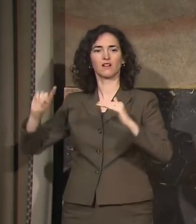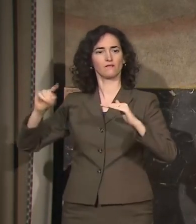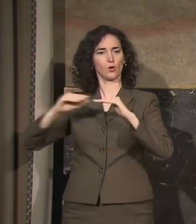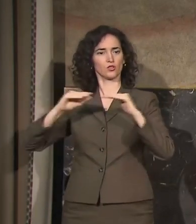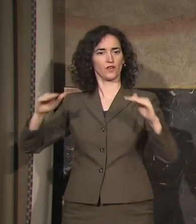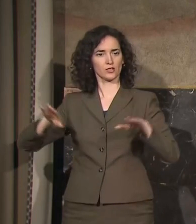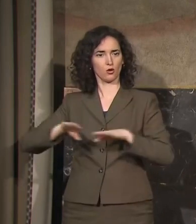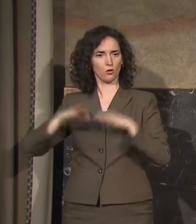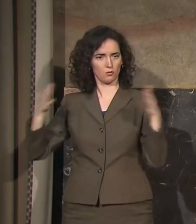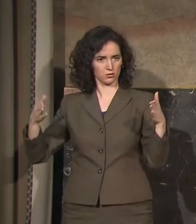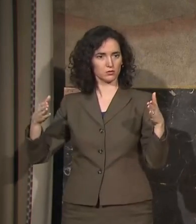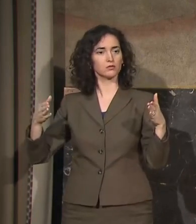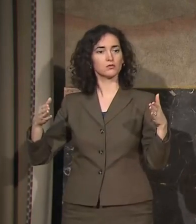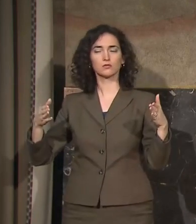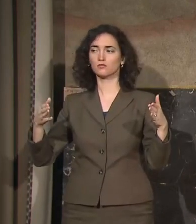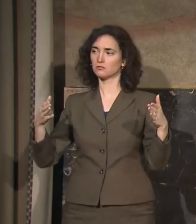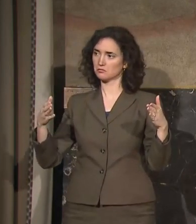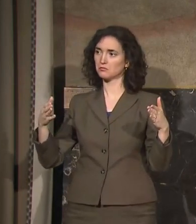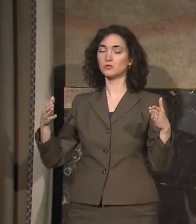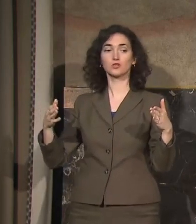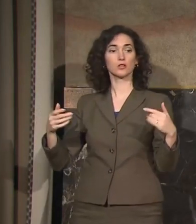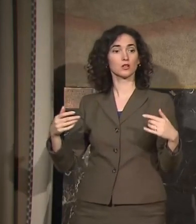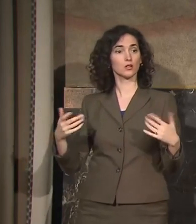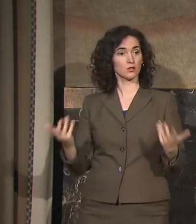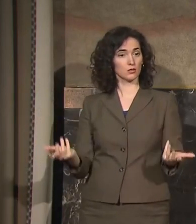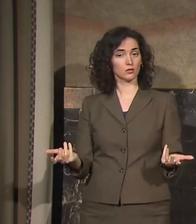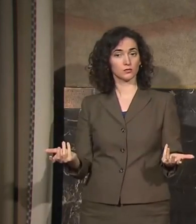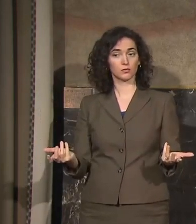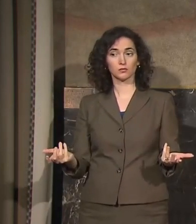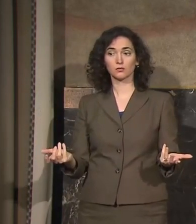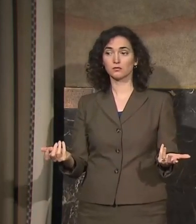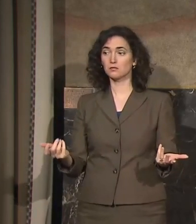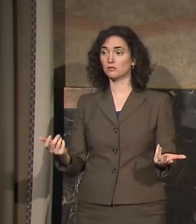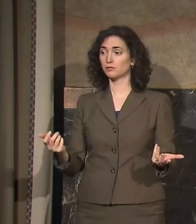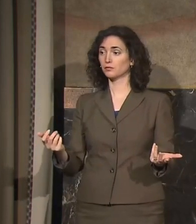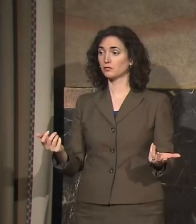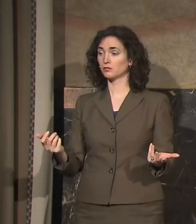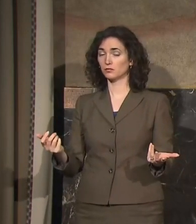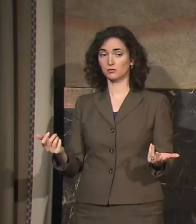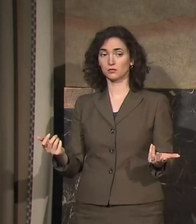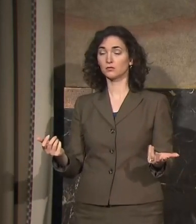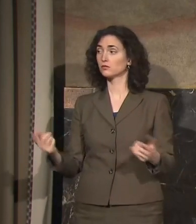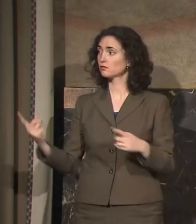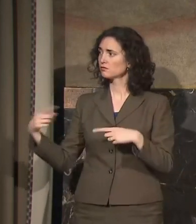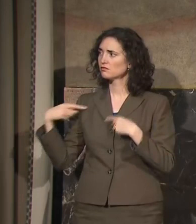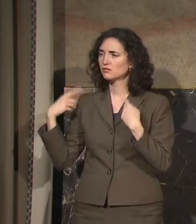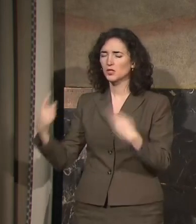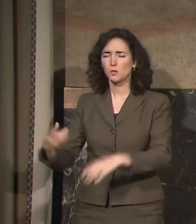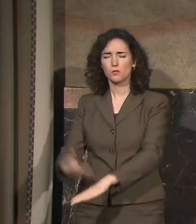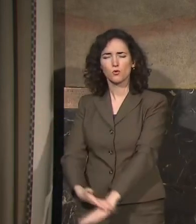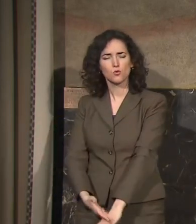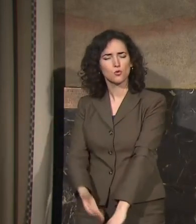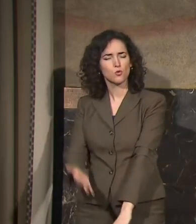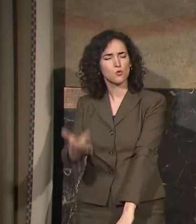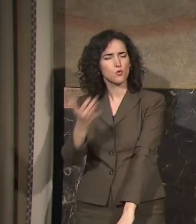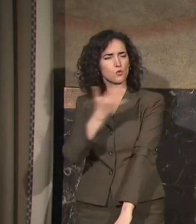And, you know, it's not lost on me. It should not be lost on the people in Louisiana that we've made tremendous progress.